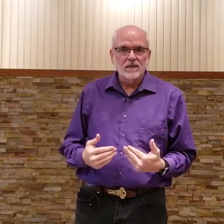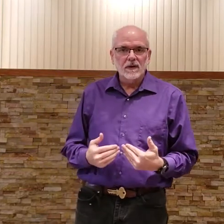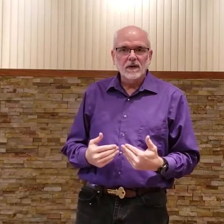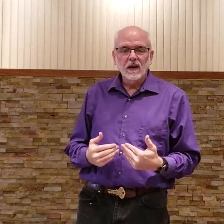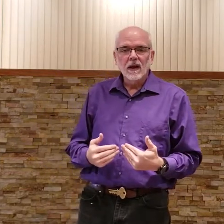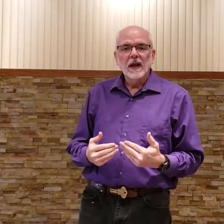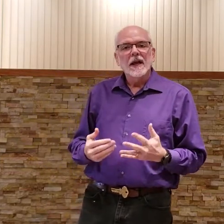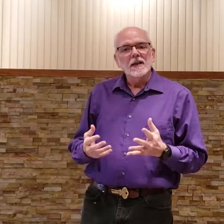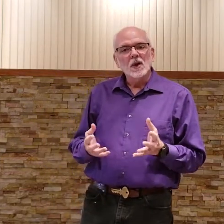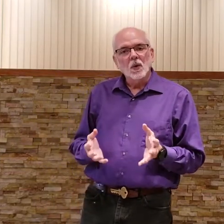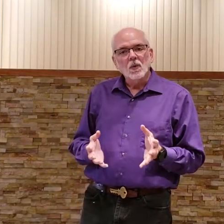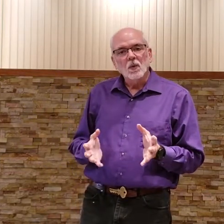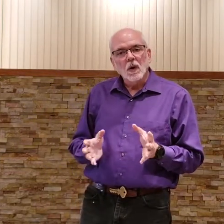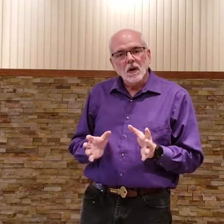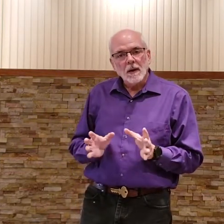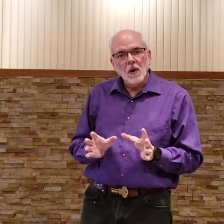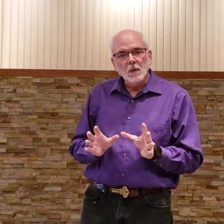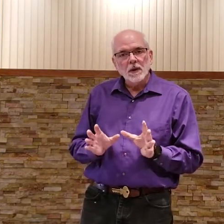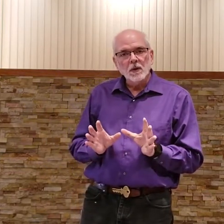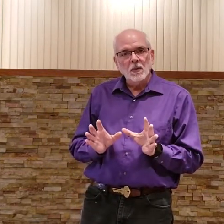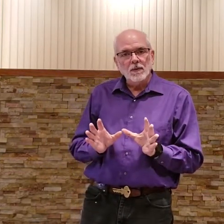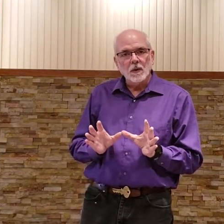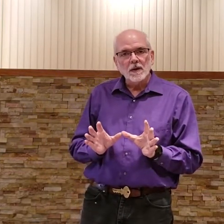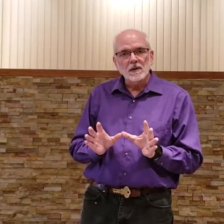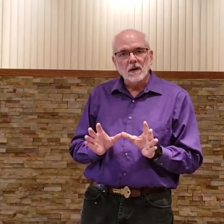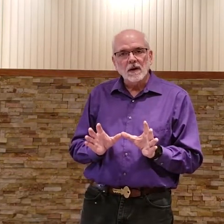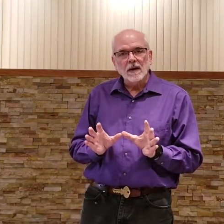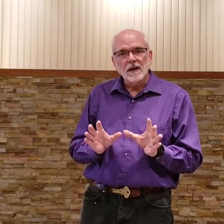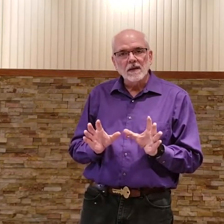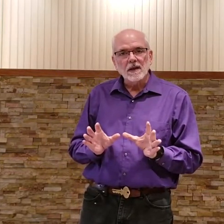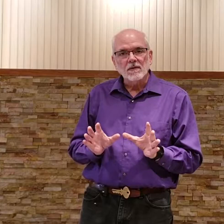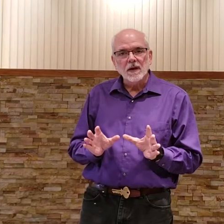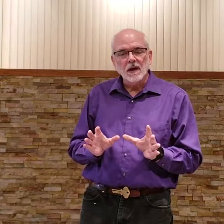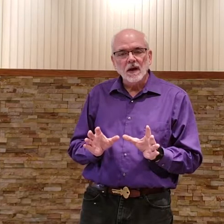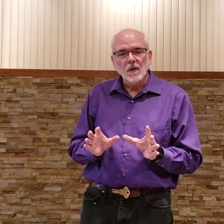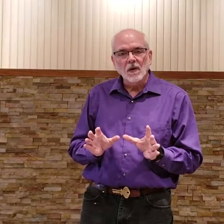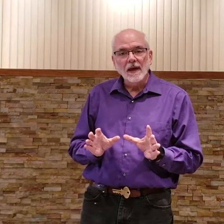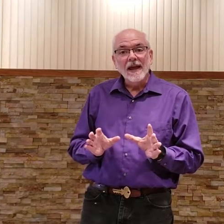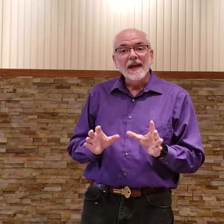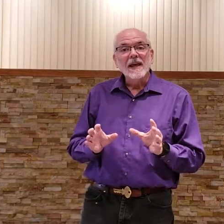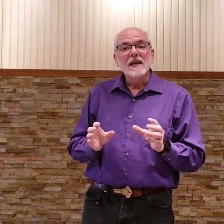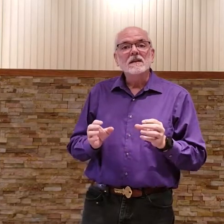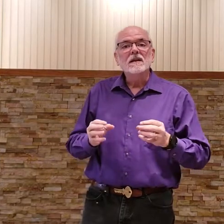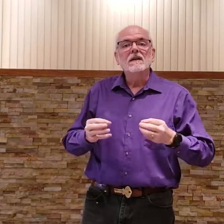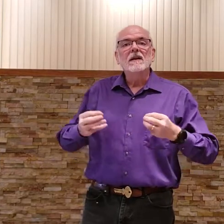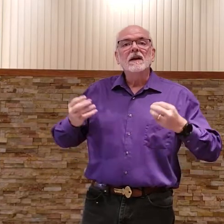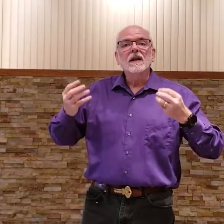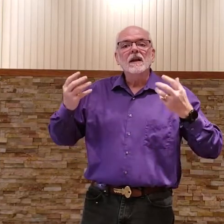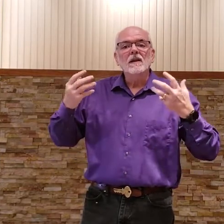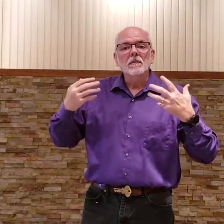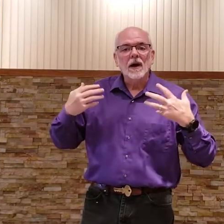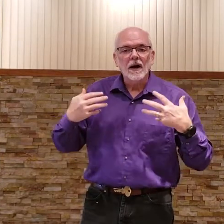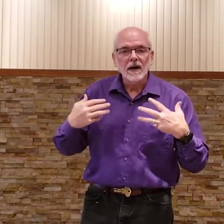And so, what I'm hoping you will focus on in this video is getting the body